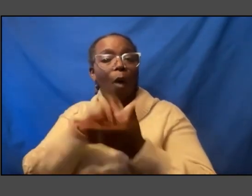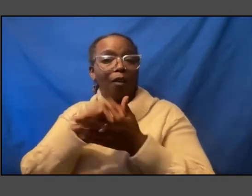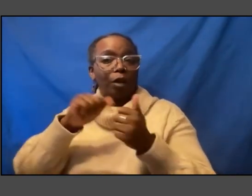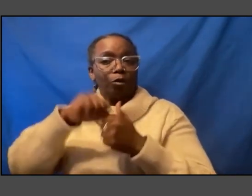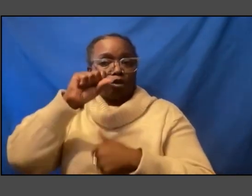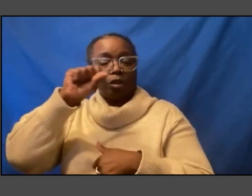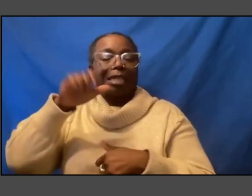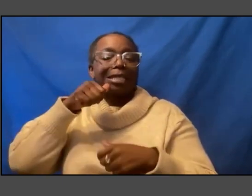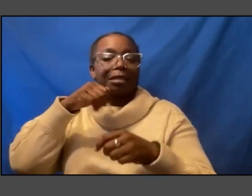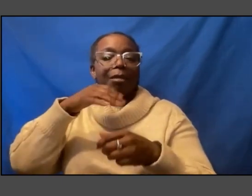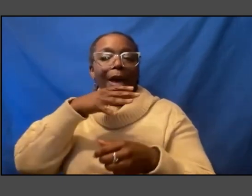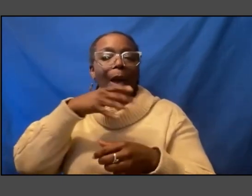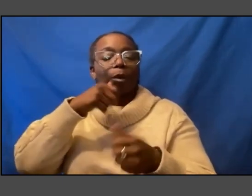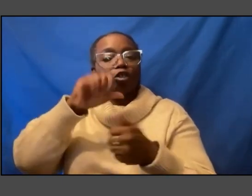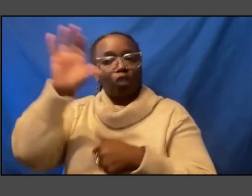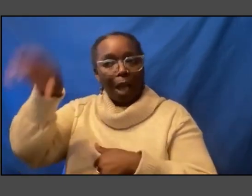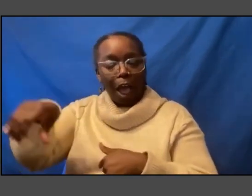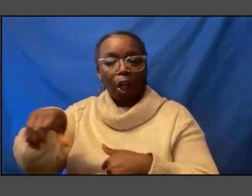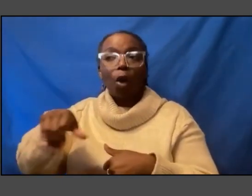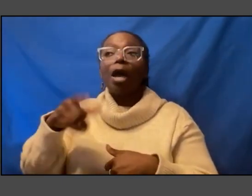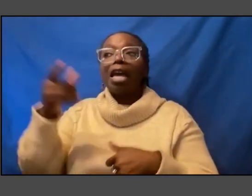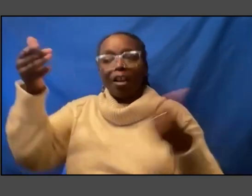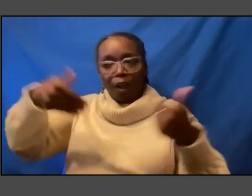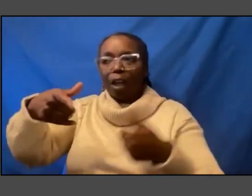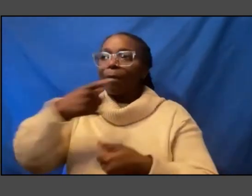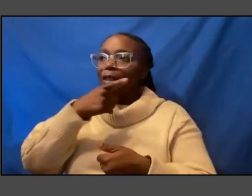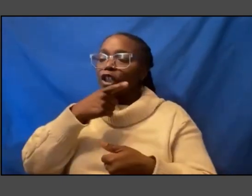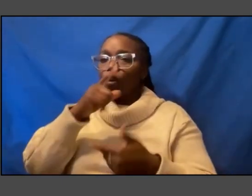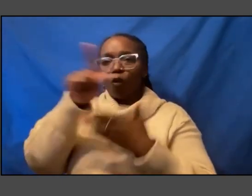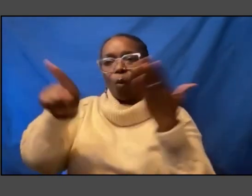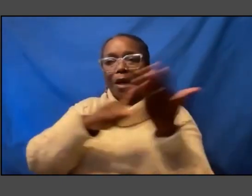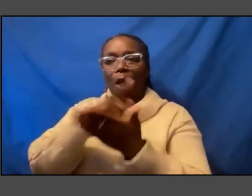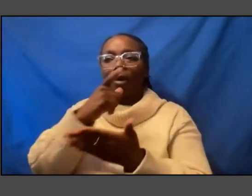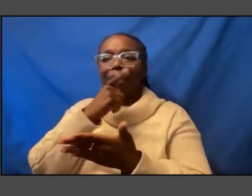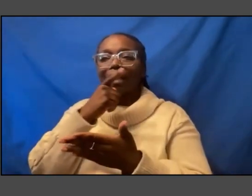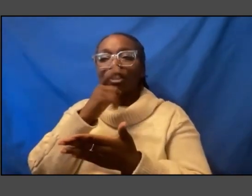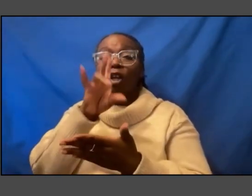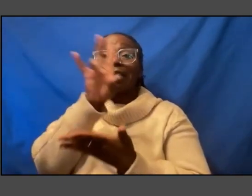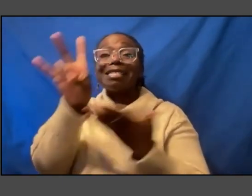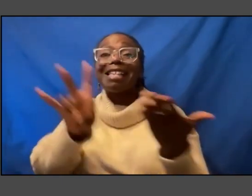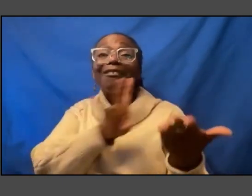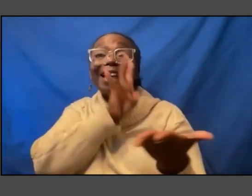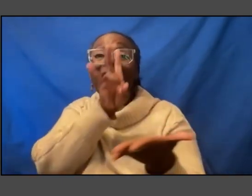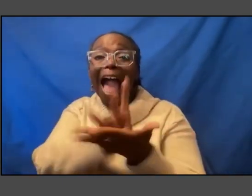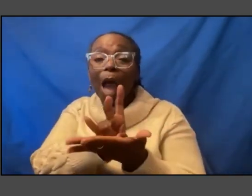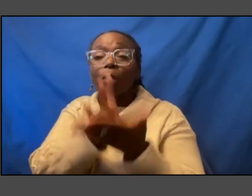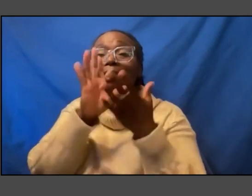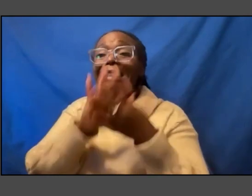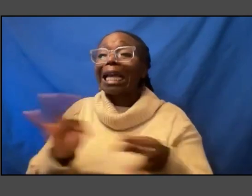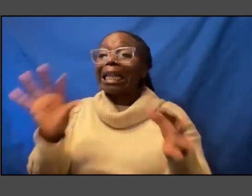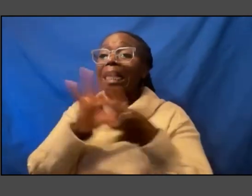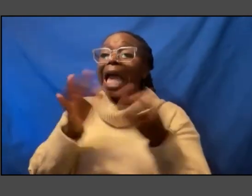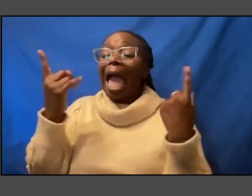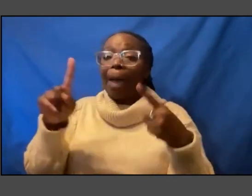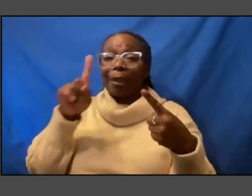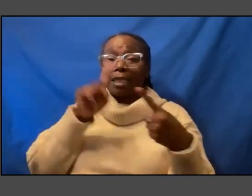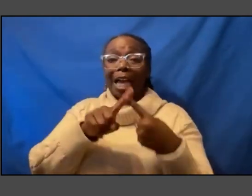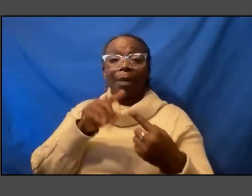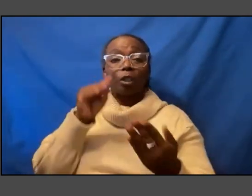come have lunch with me we're gonna have an hour lunch she spent seven hours telling me everything that happened from the time she kissed emmett goodbye until the funeral